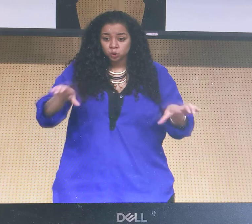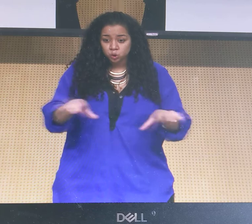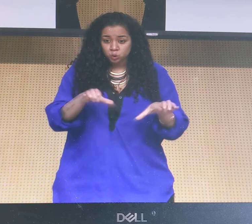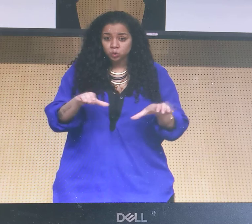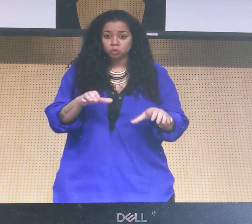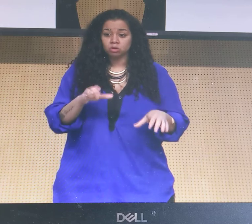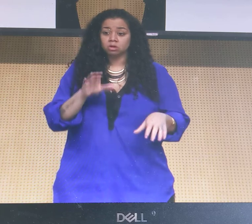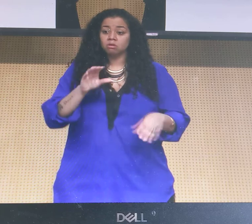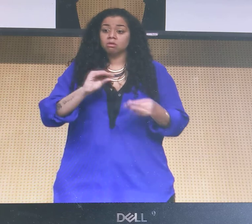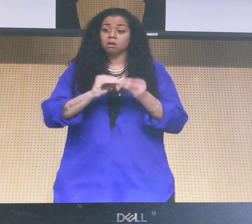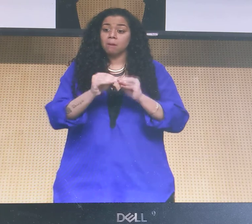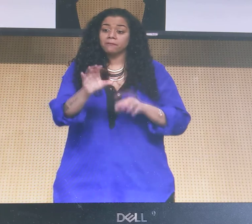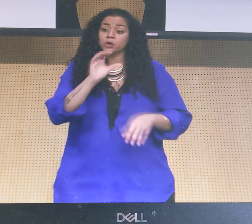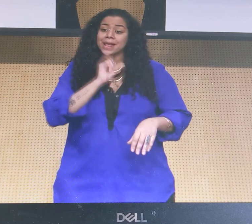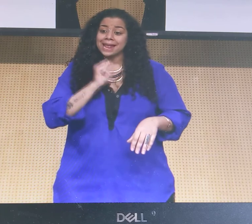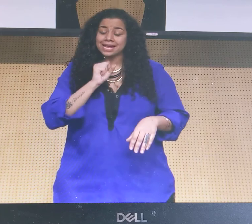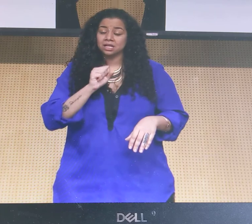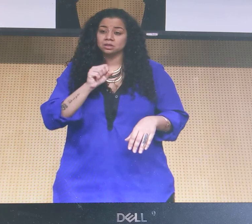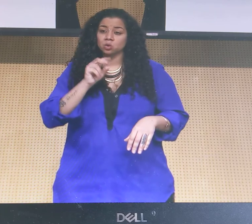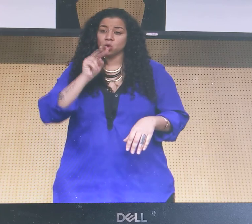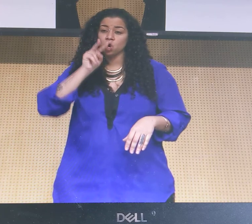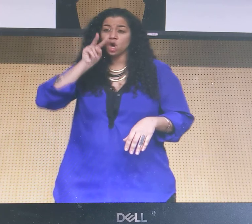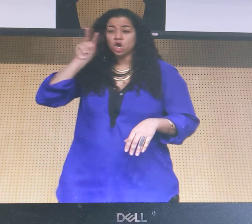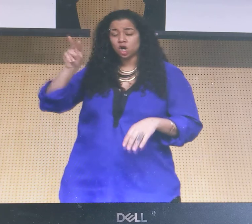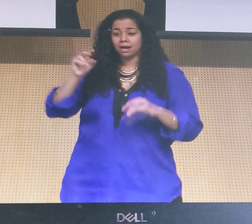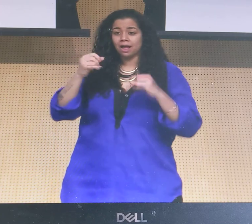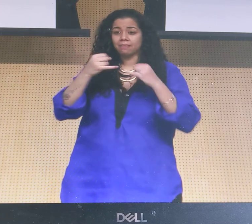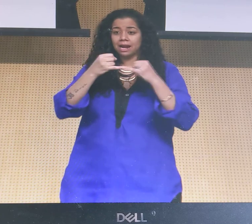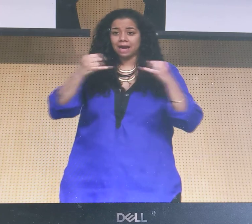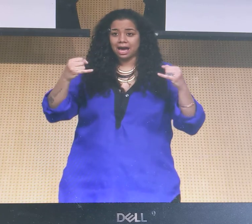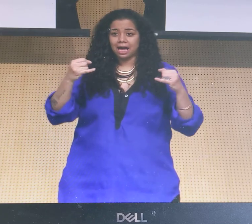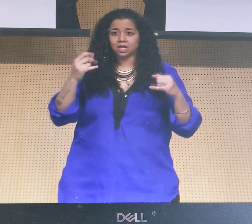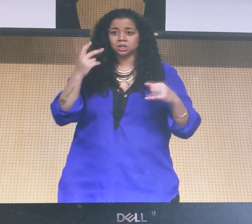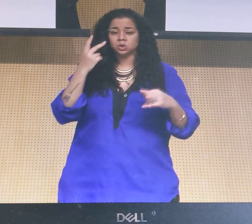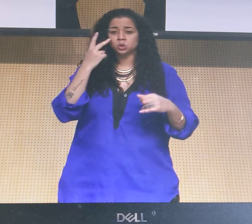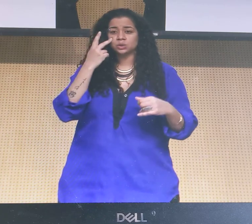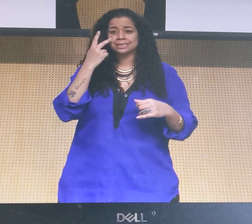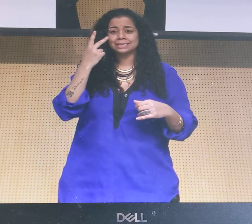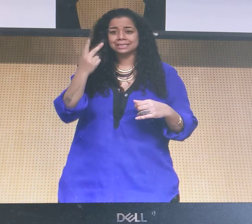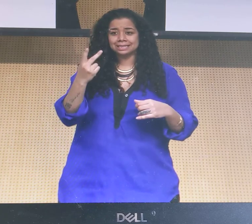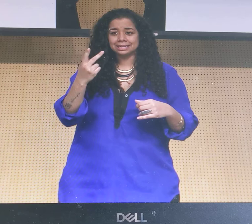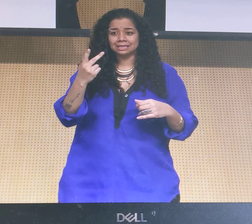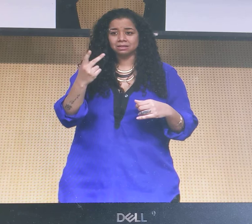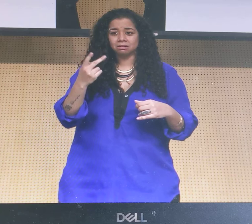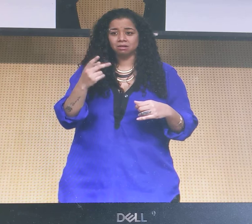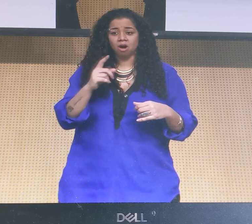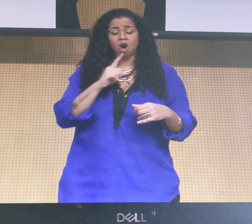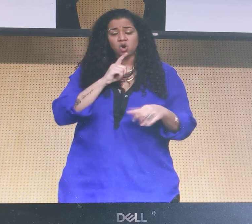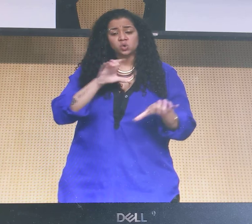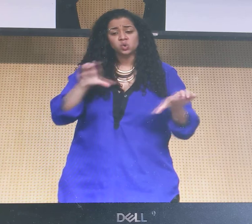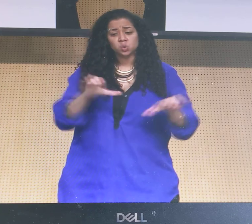But whatever you do, and when you look at the timeline,